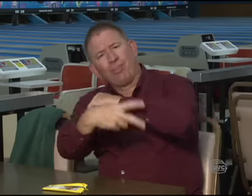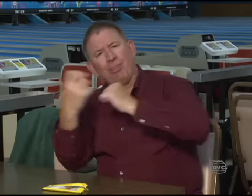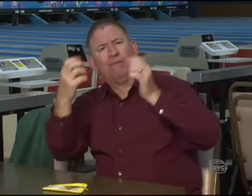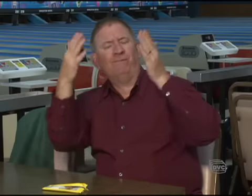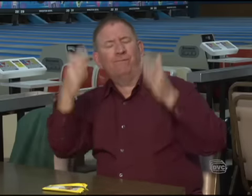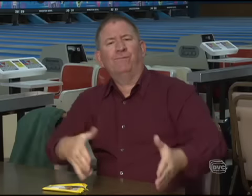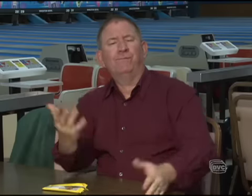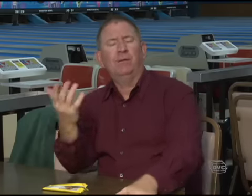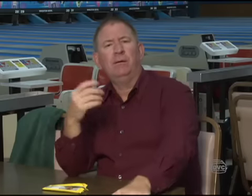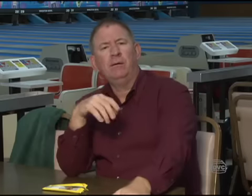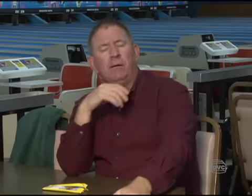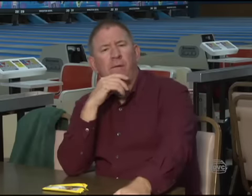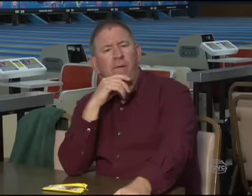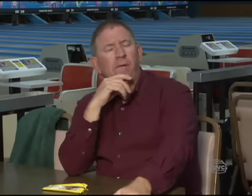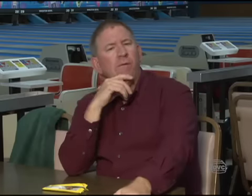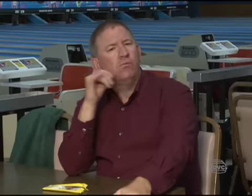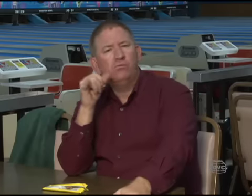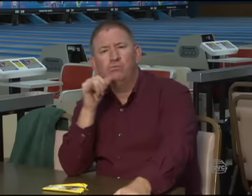still a thief. Wow.